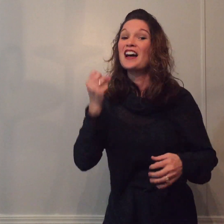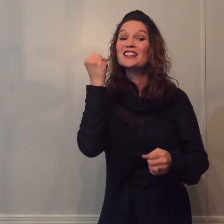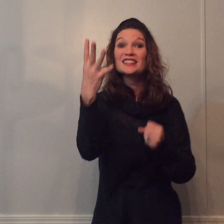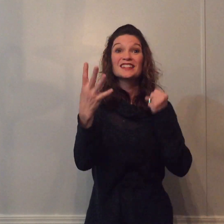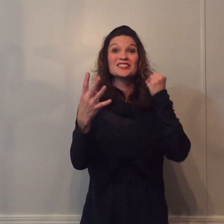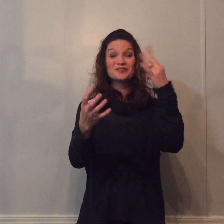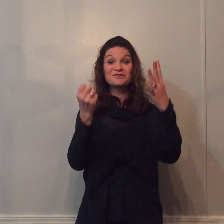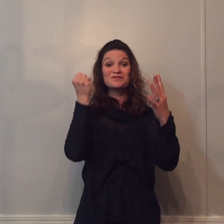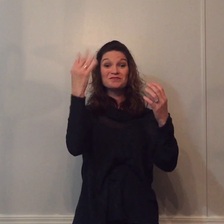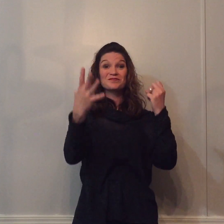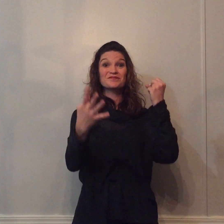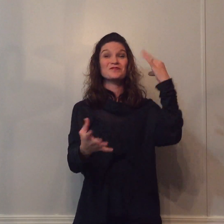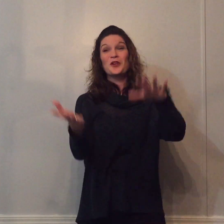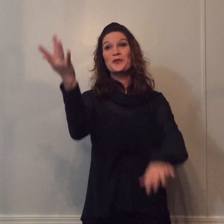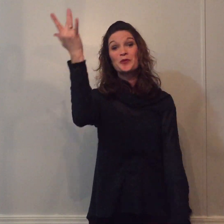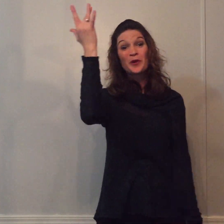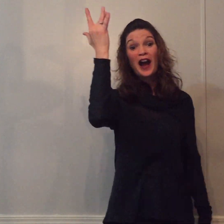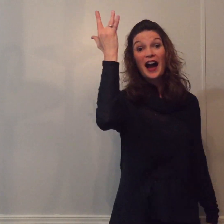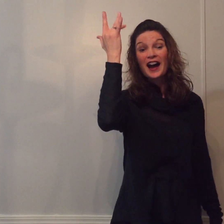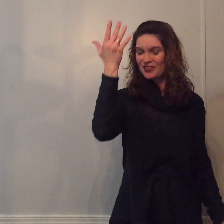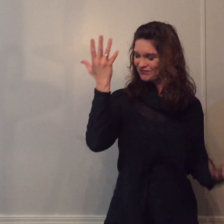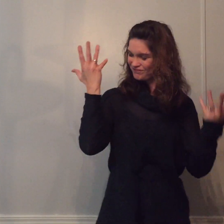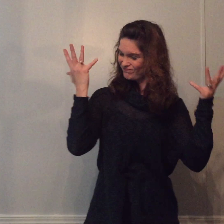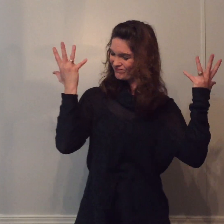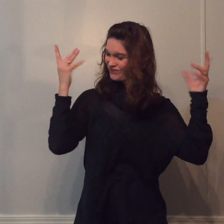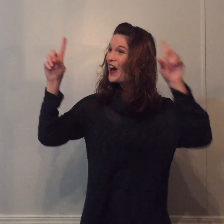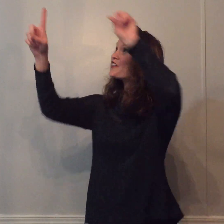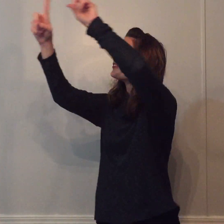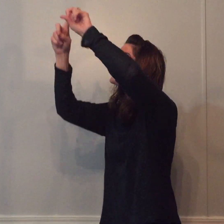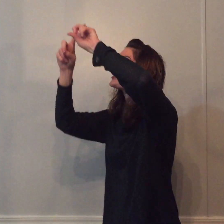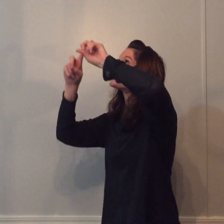sing because, because I'm free.